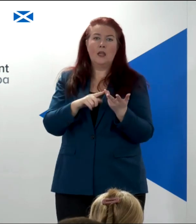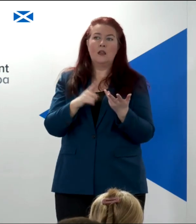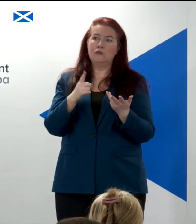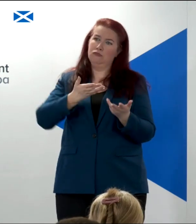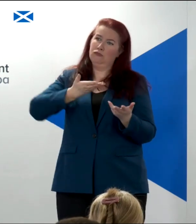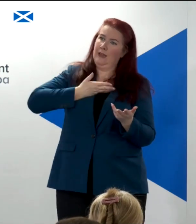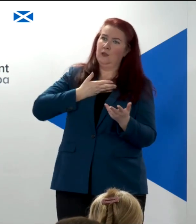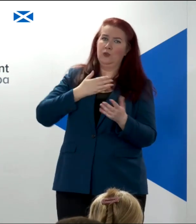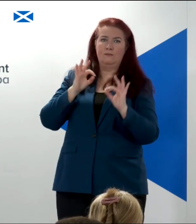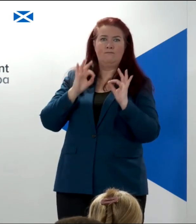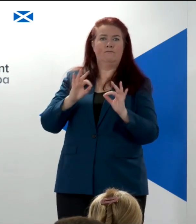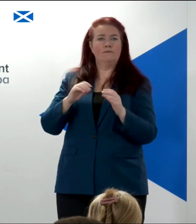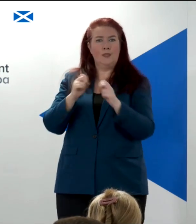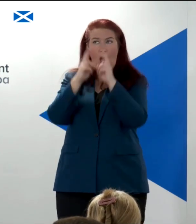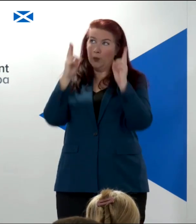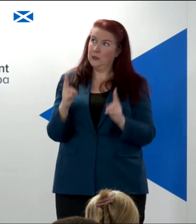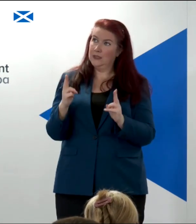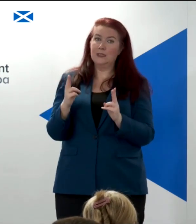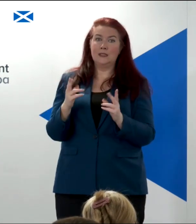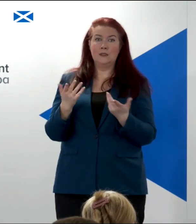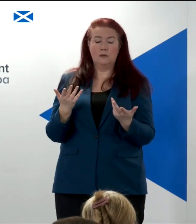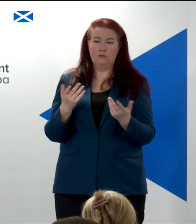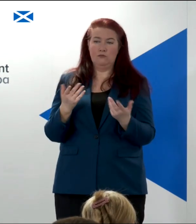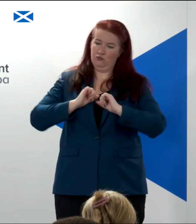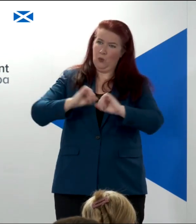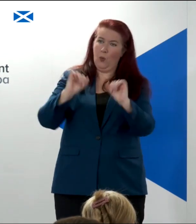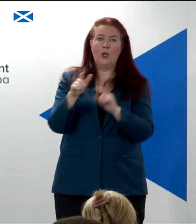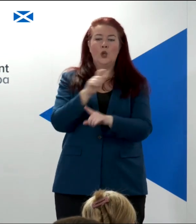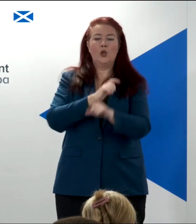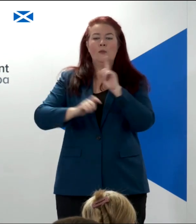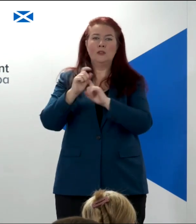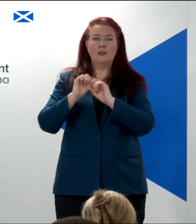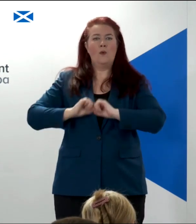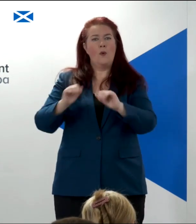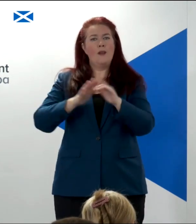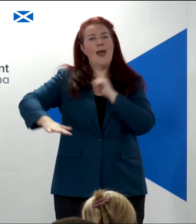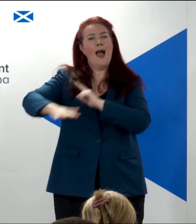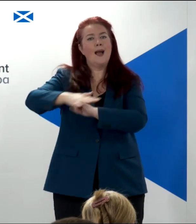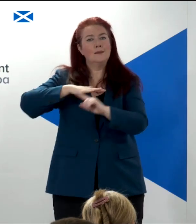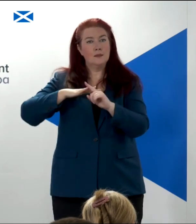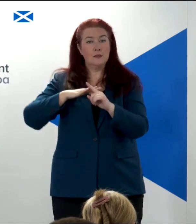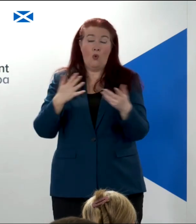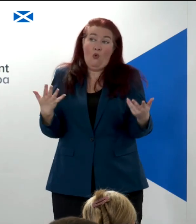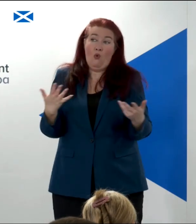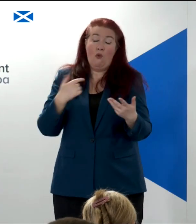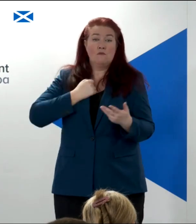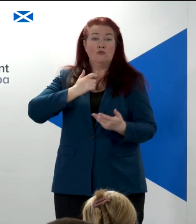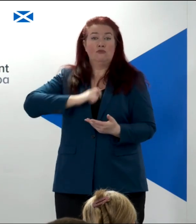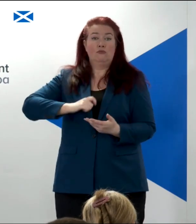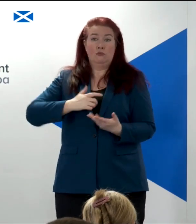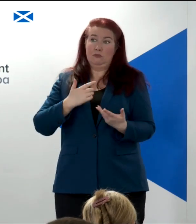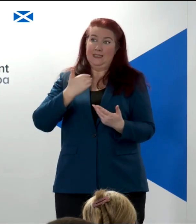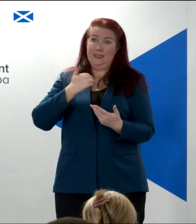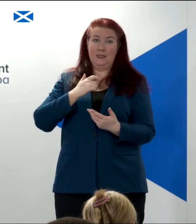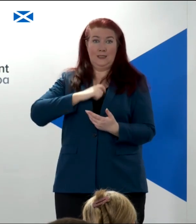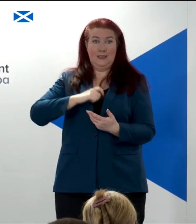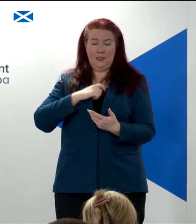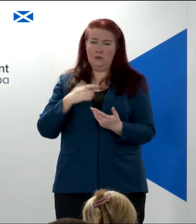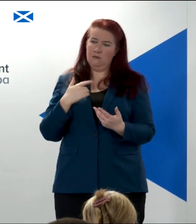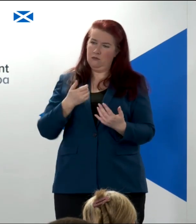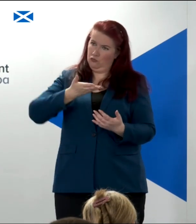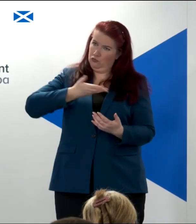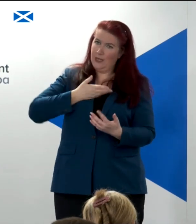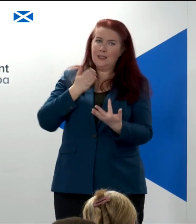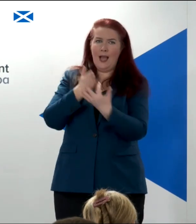to adequate housing, the right of communities to own land, or our right as citizens to access health care